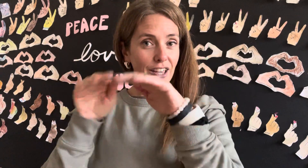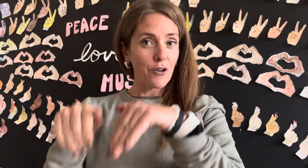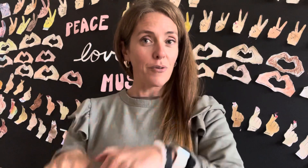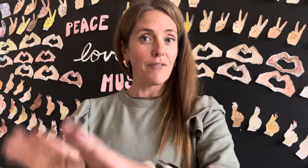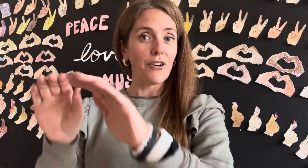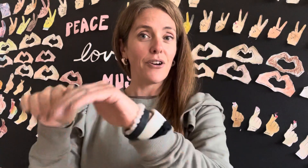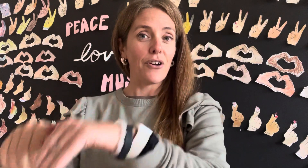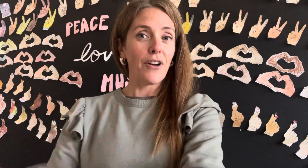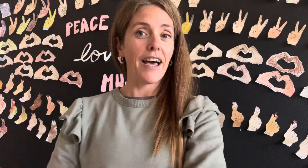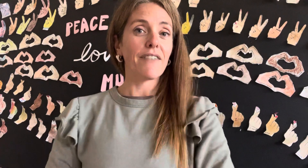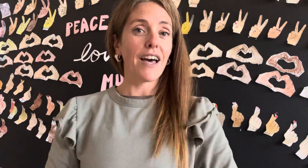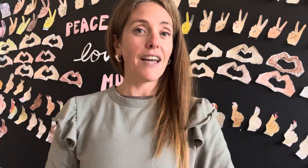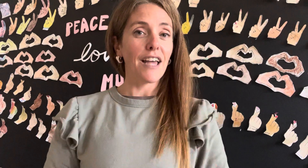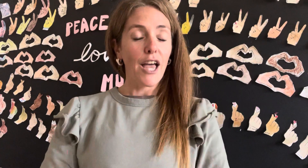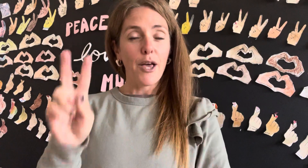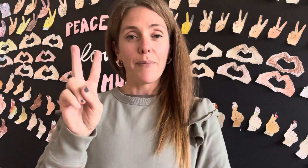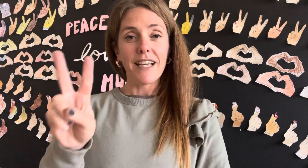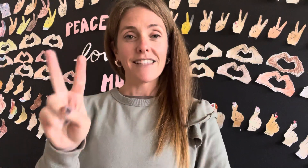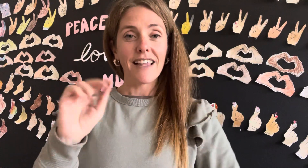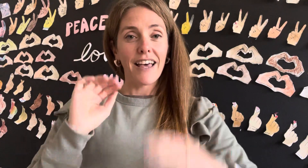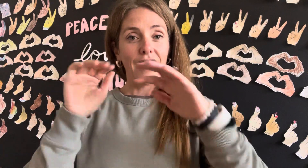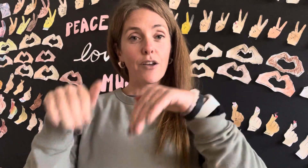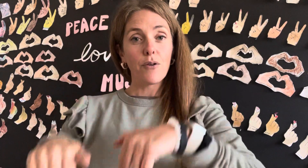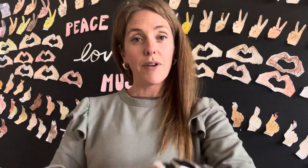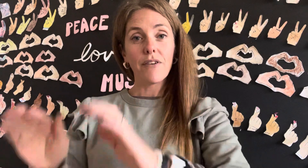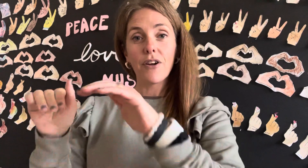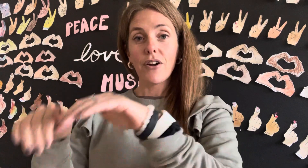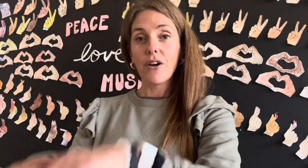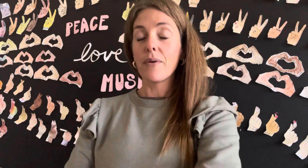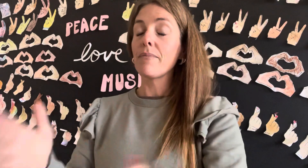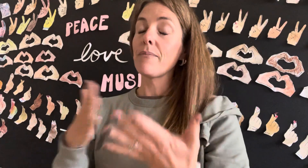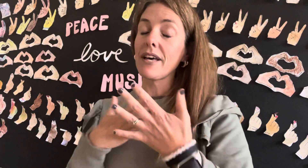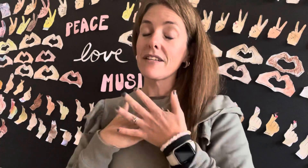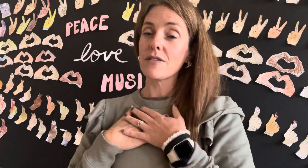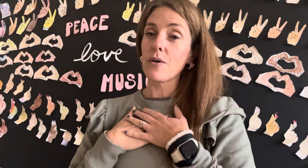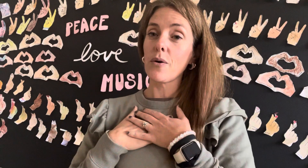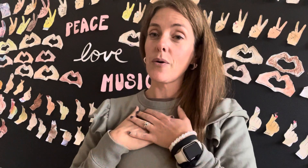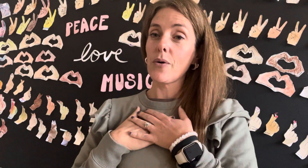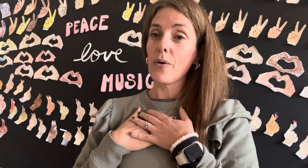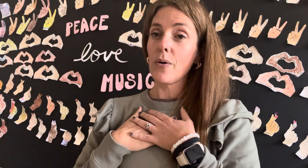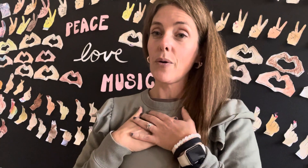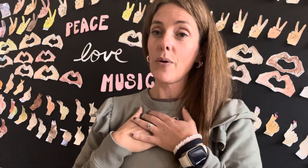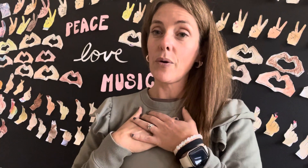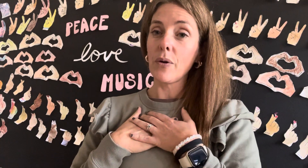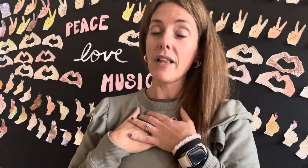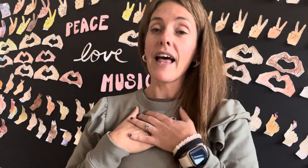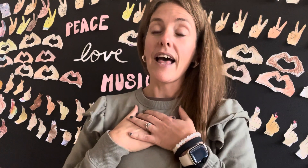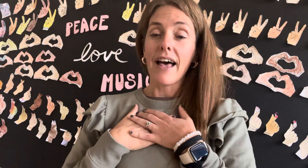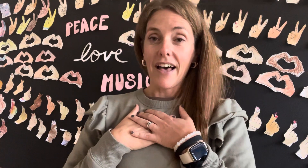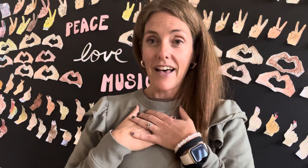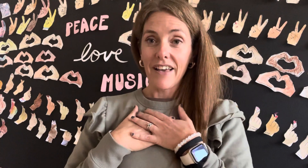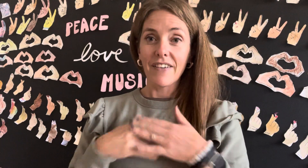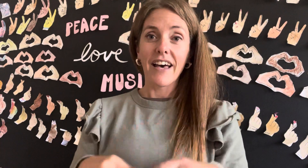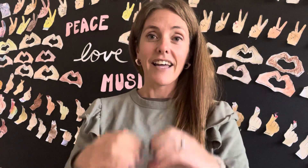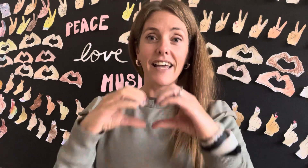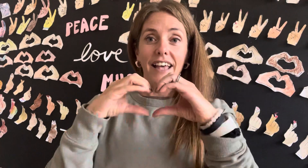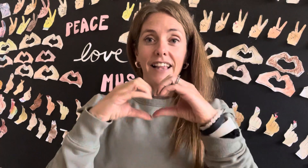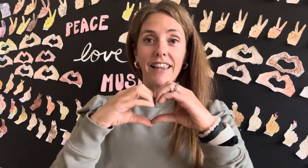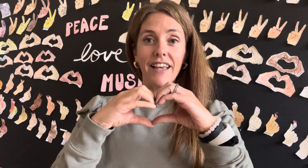a river, I've got peace like a river in my soul. I've got love